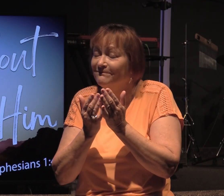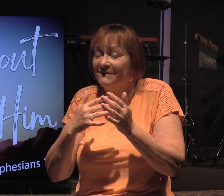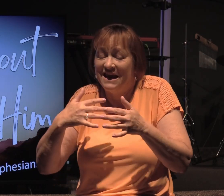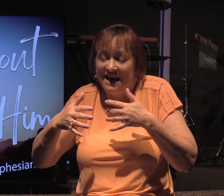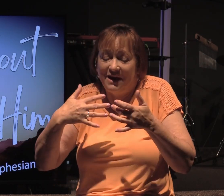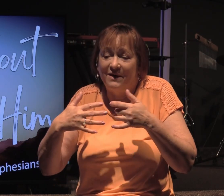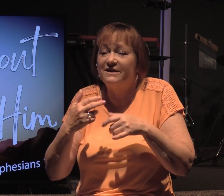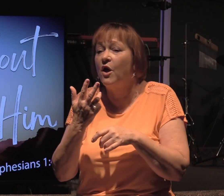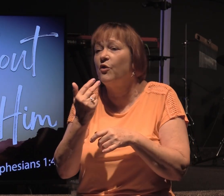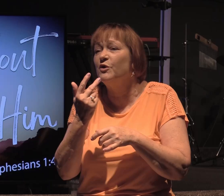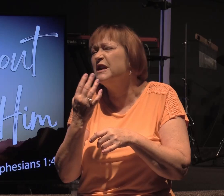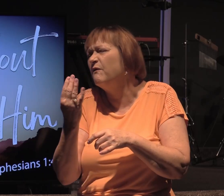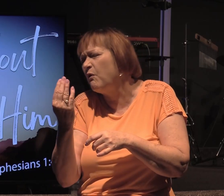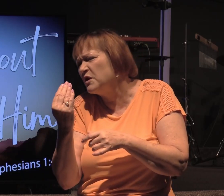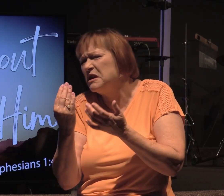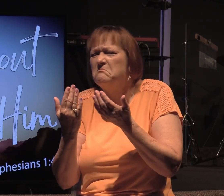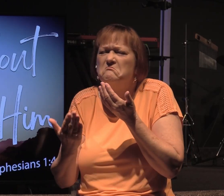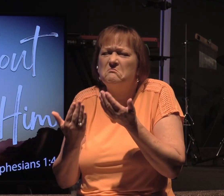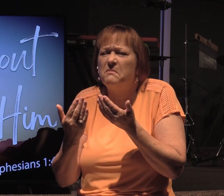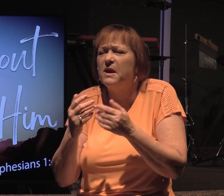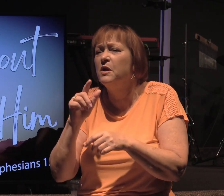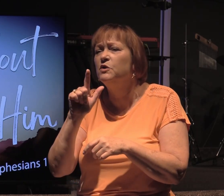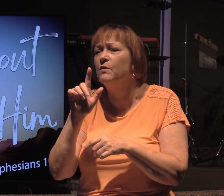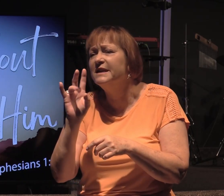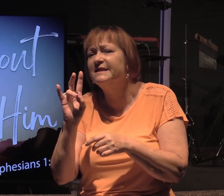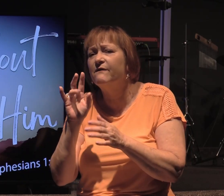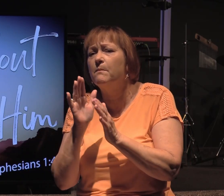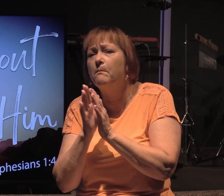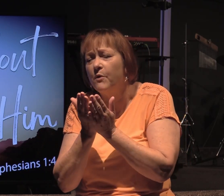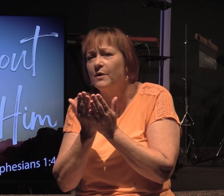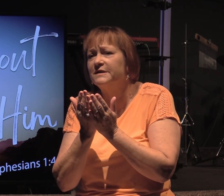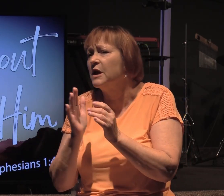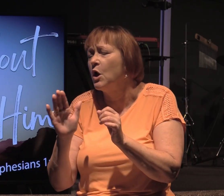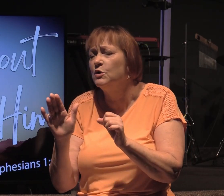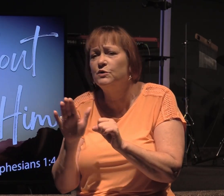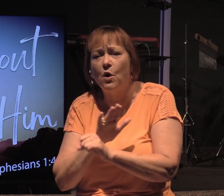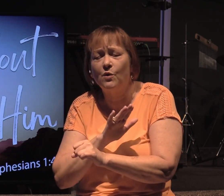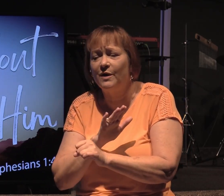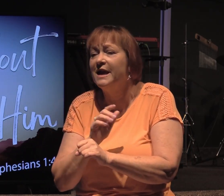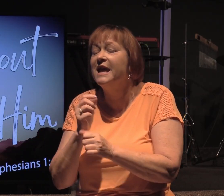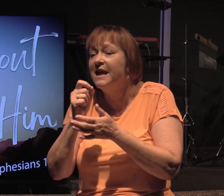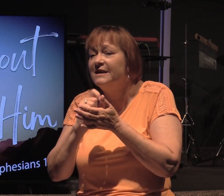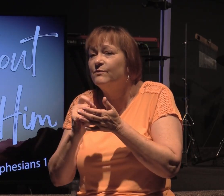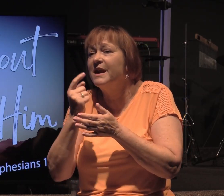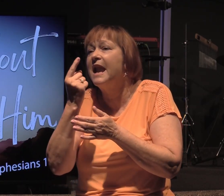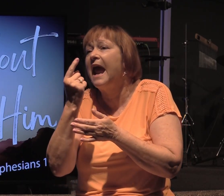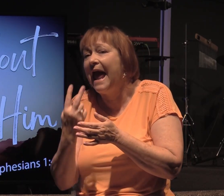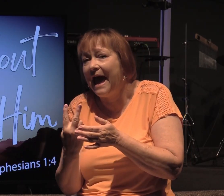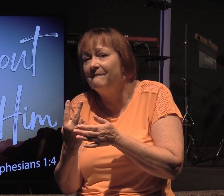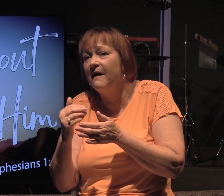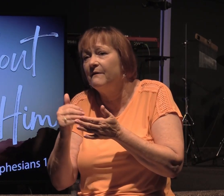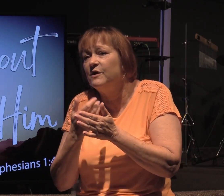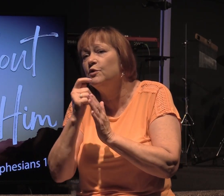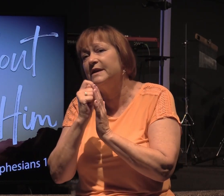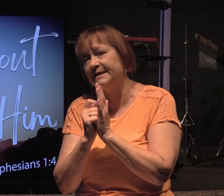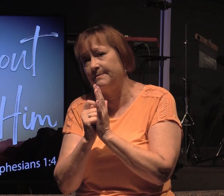Anyway, 13, 14, 27 books total. He has written half of the New Testament.